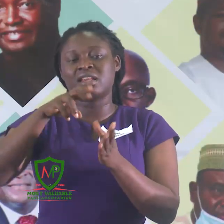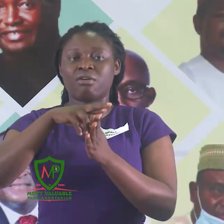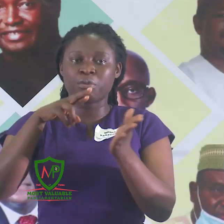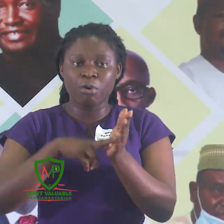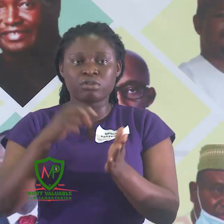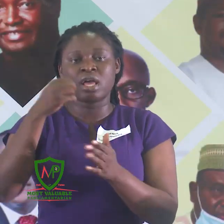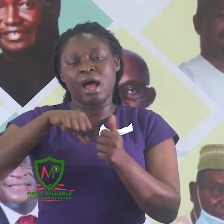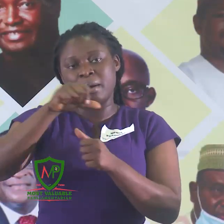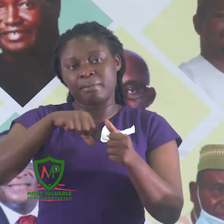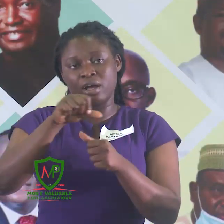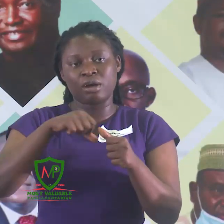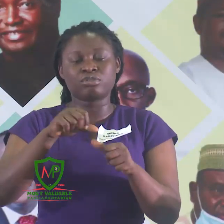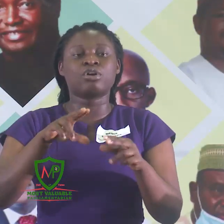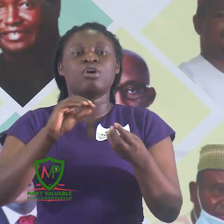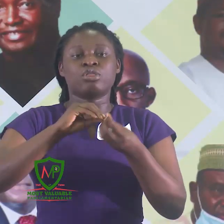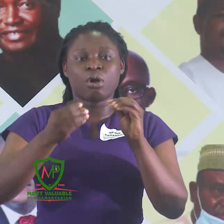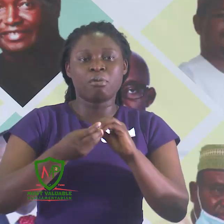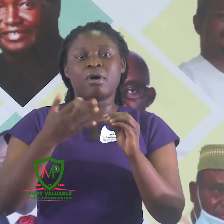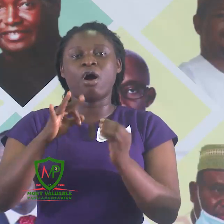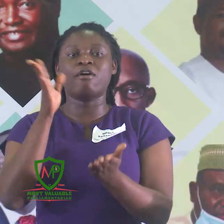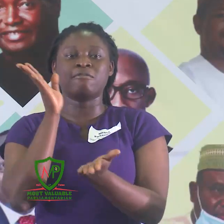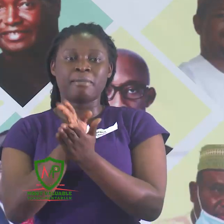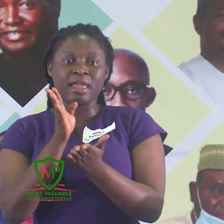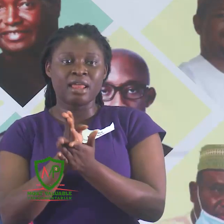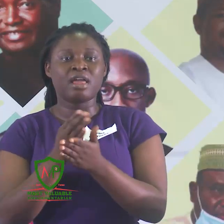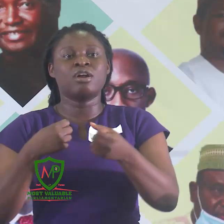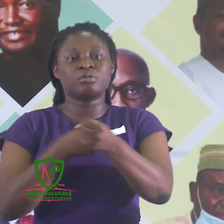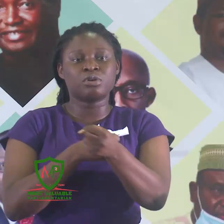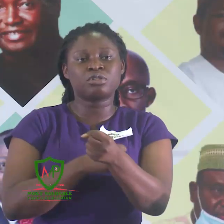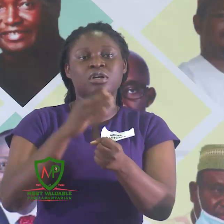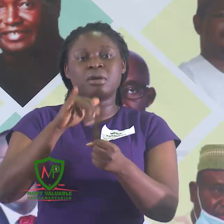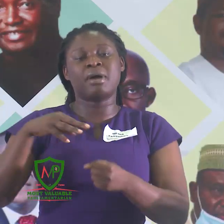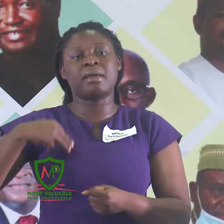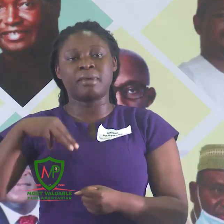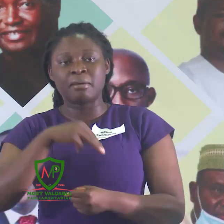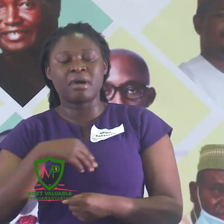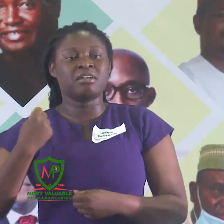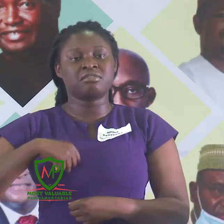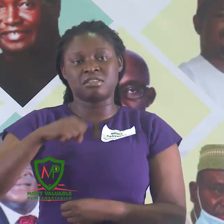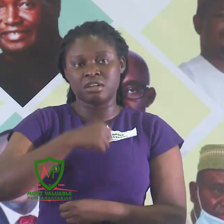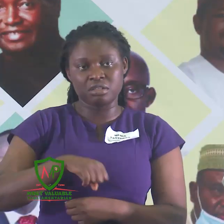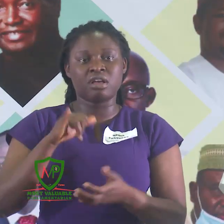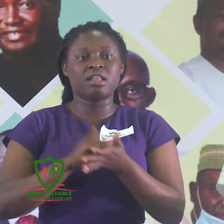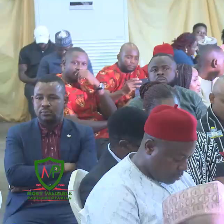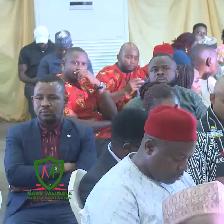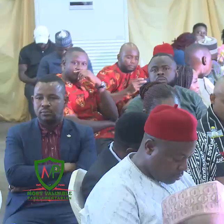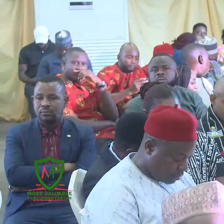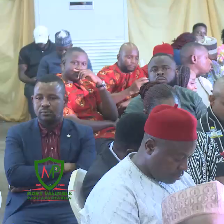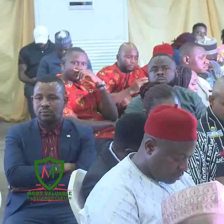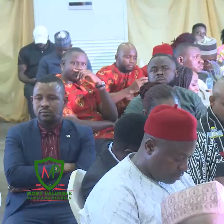about numbers of bills sponsored by a member or a senator and all that has been going on.